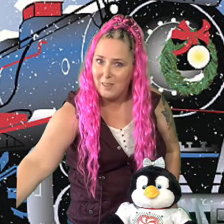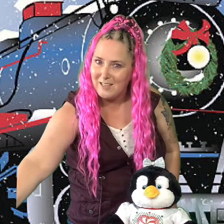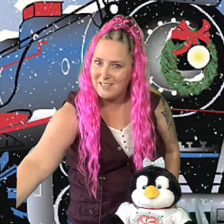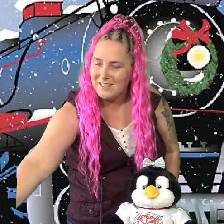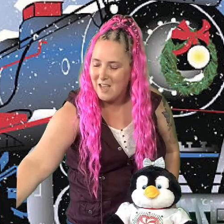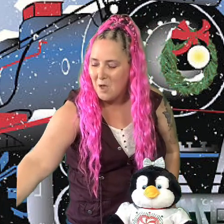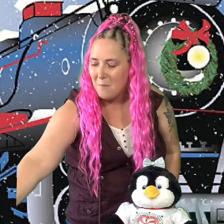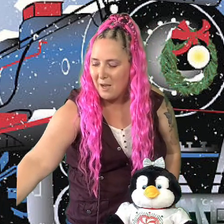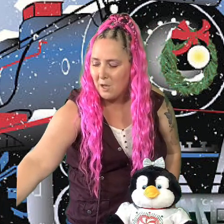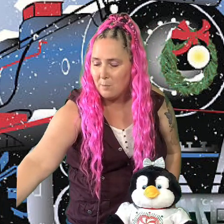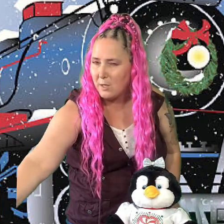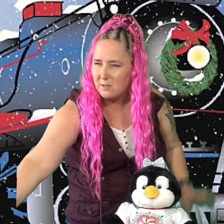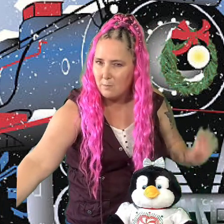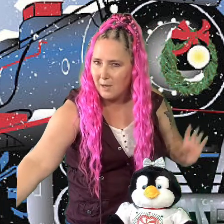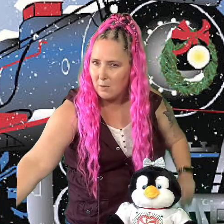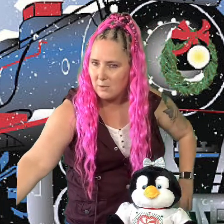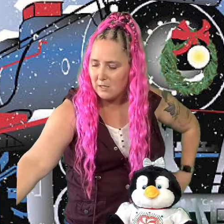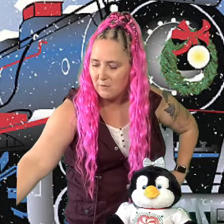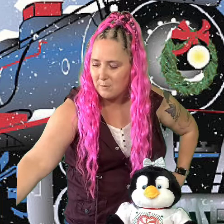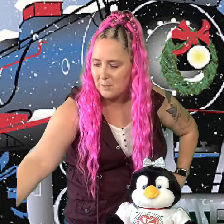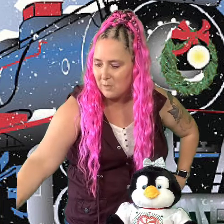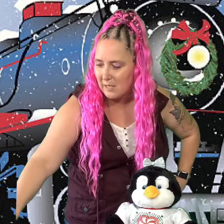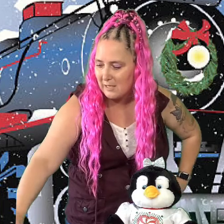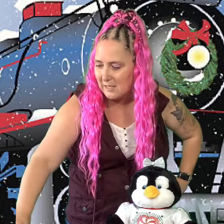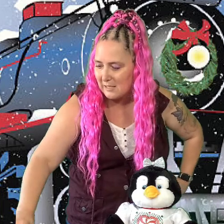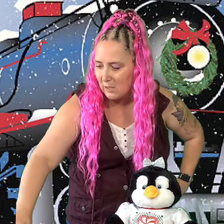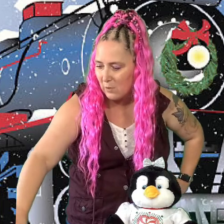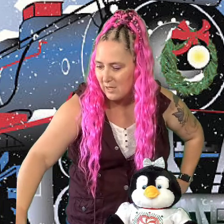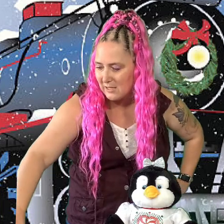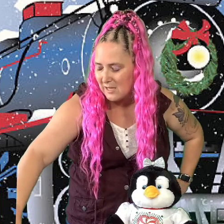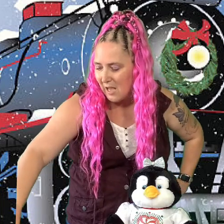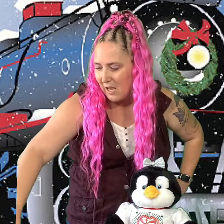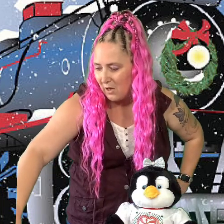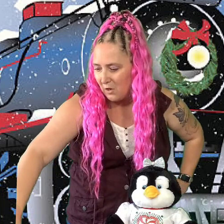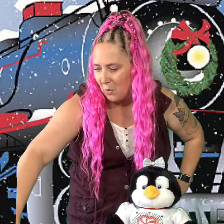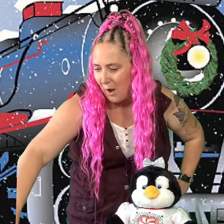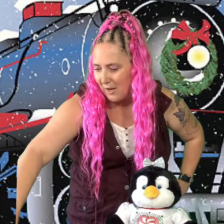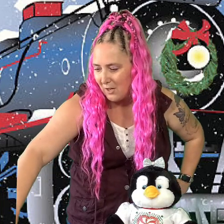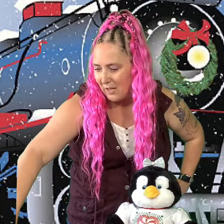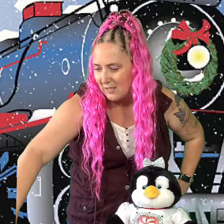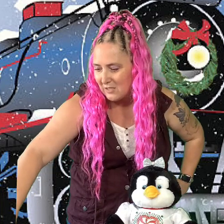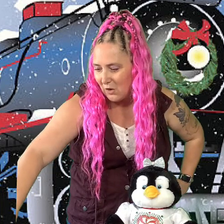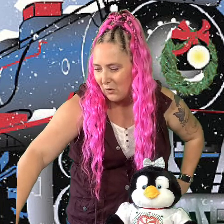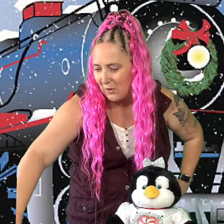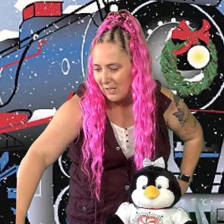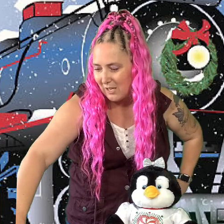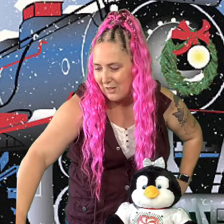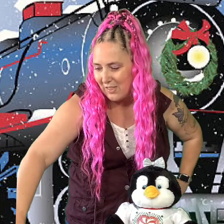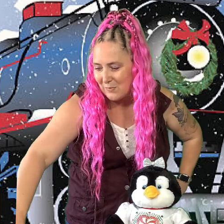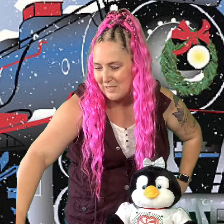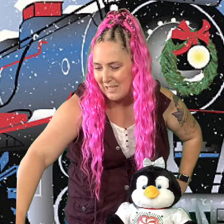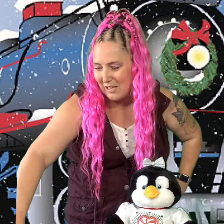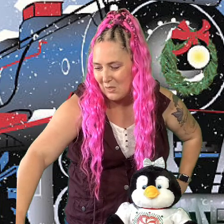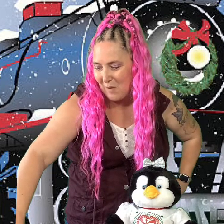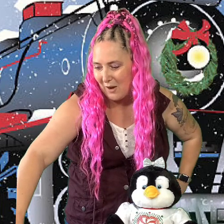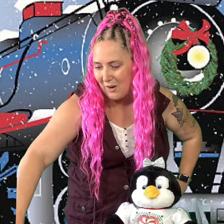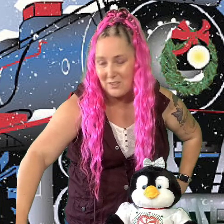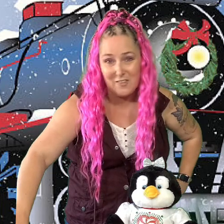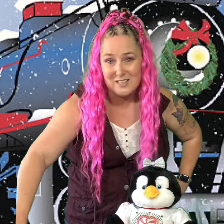us. Back up. Some back up music from some of the kids that sing with us in our choir. And so you can hear them singing in the background on this